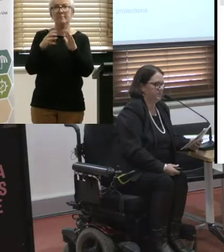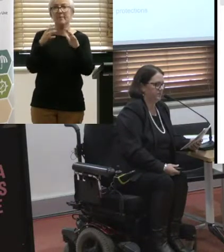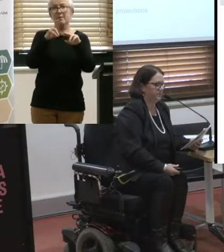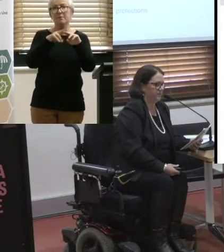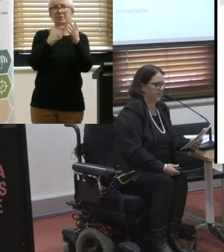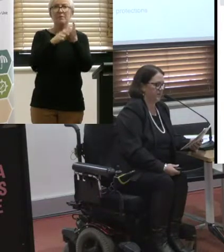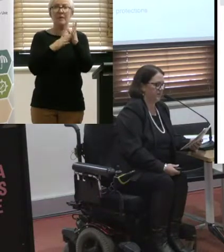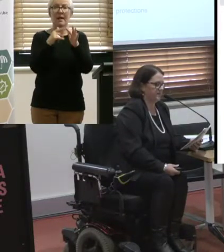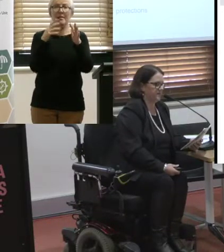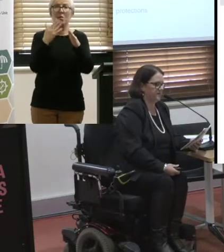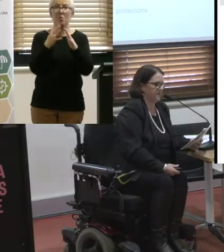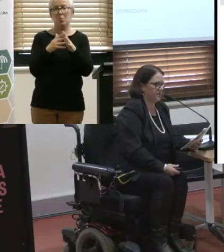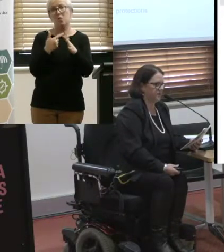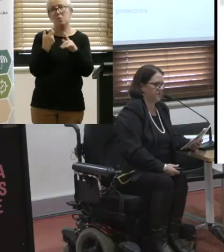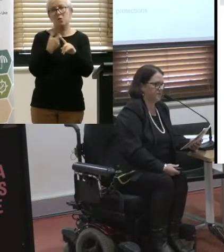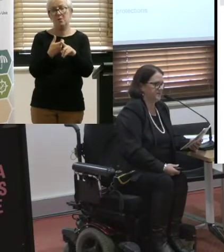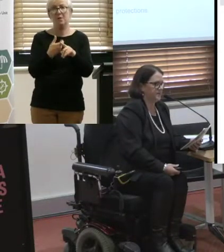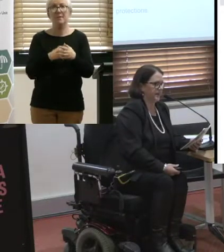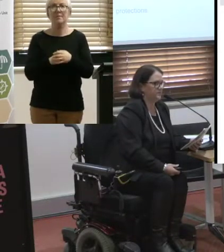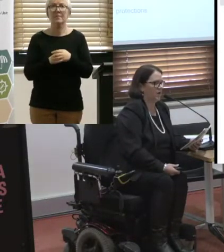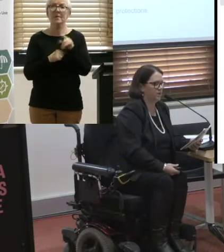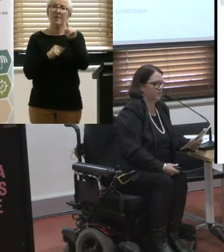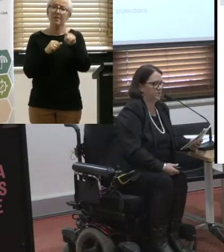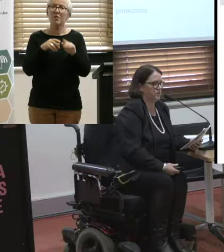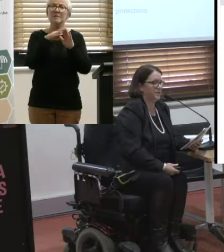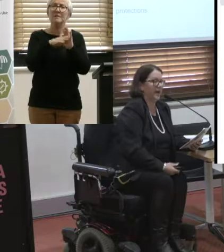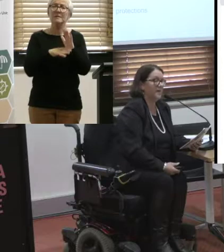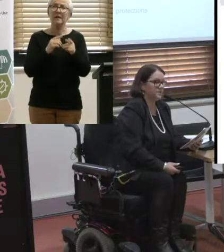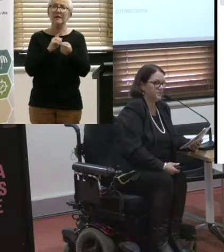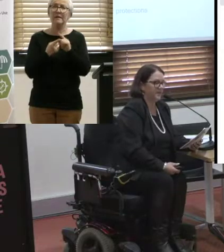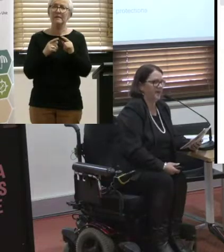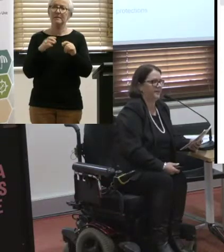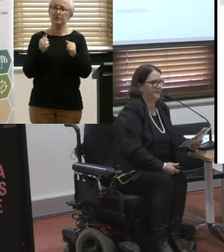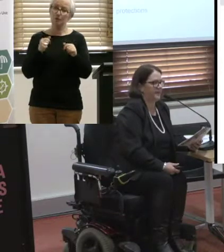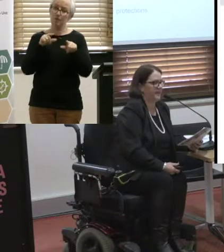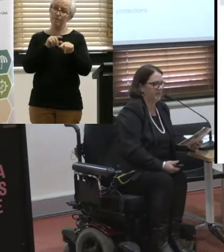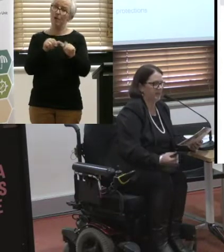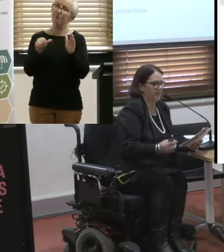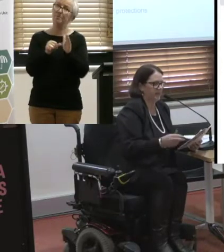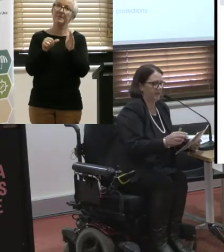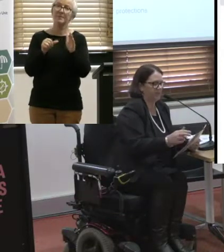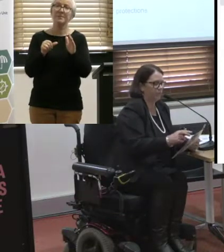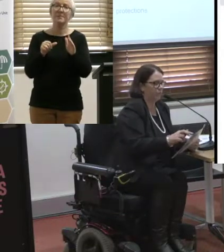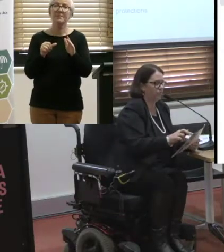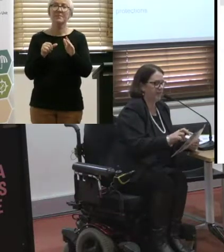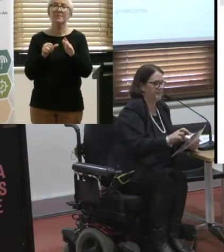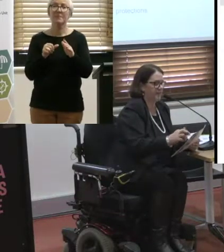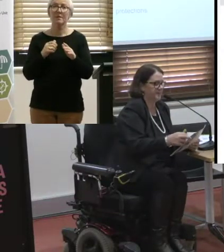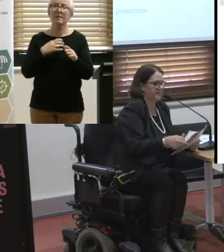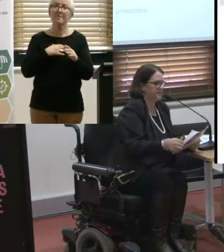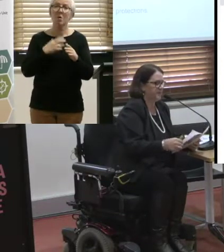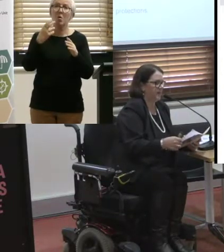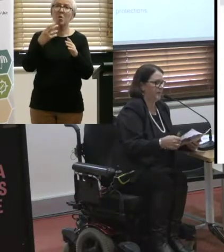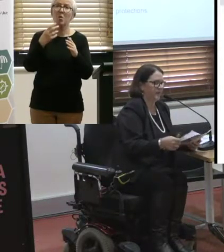And, you know, I think that those sort of things are being able to hold to account and that they're needing to be more reporting